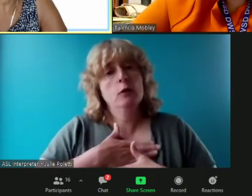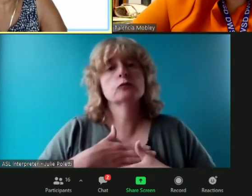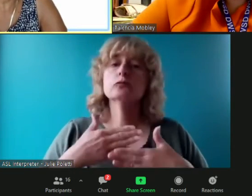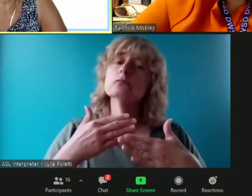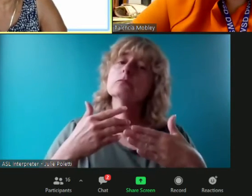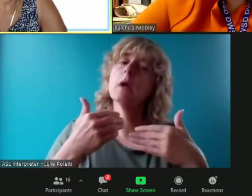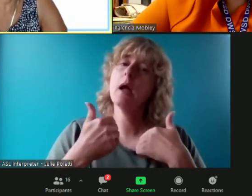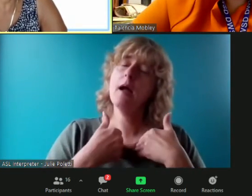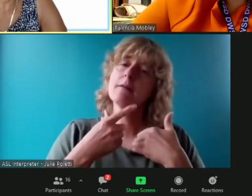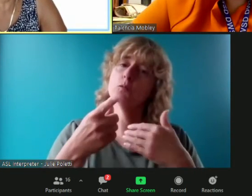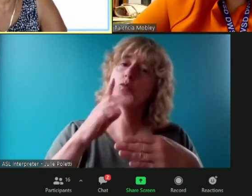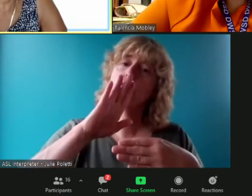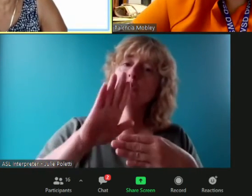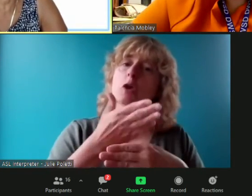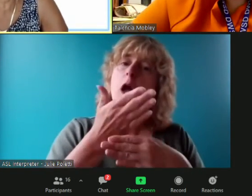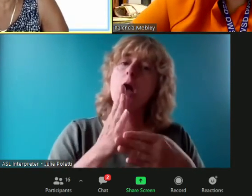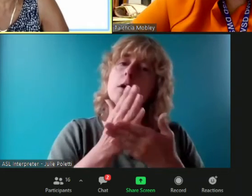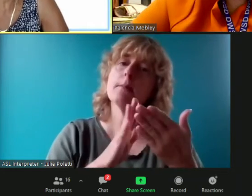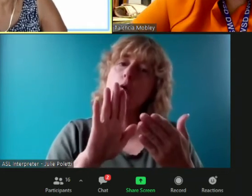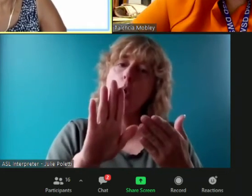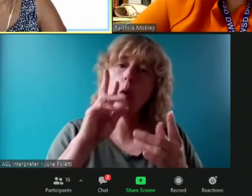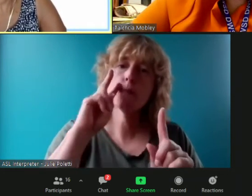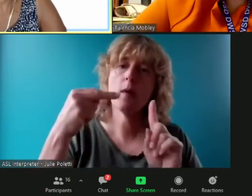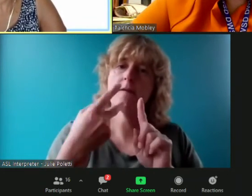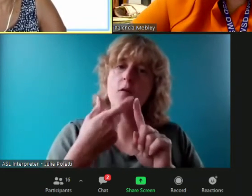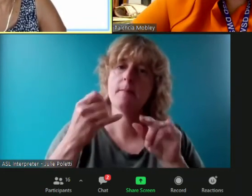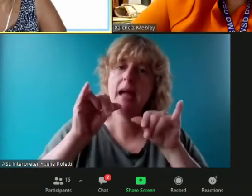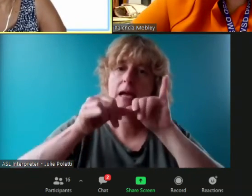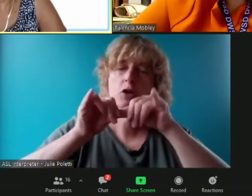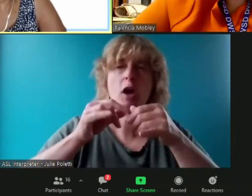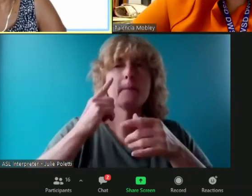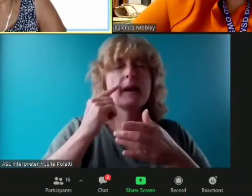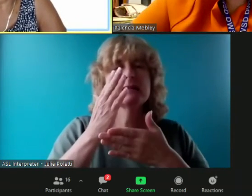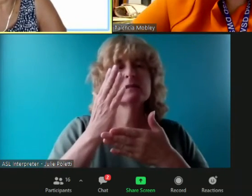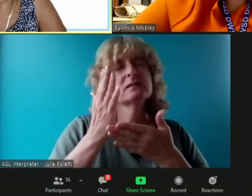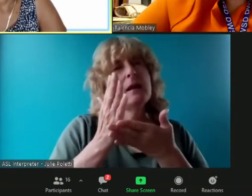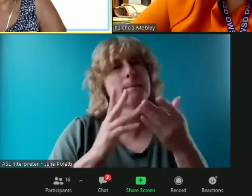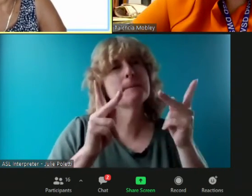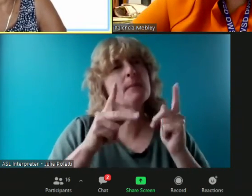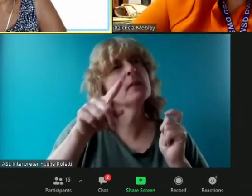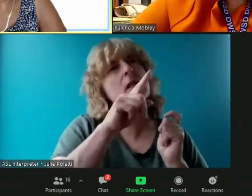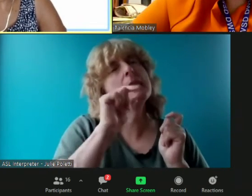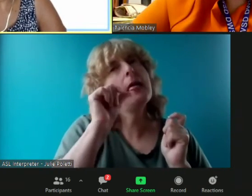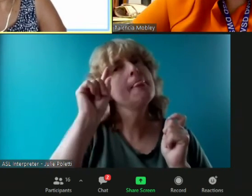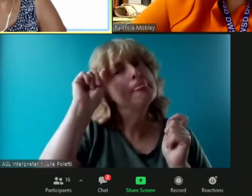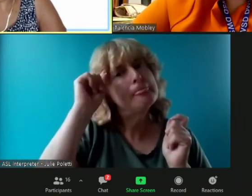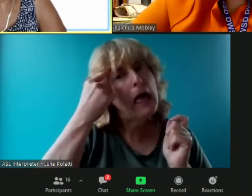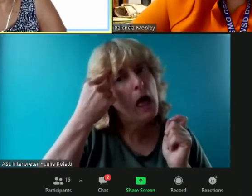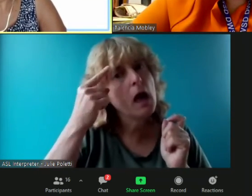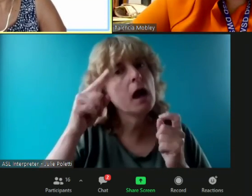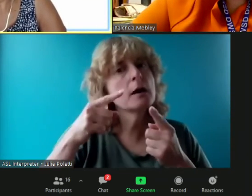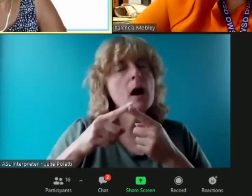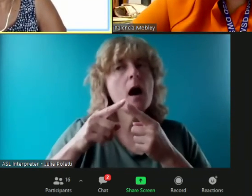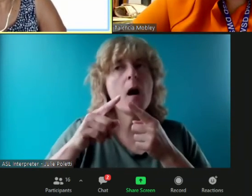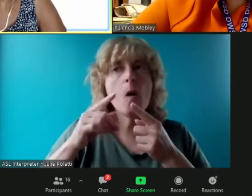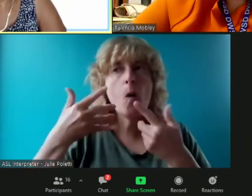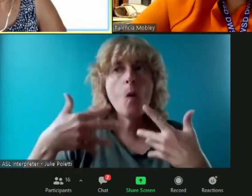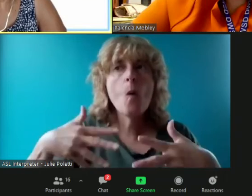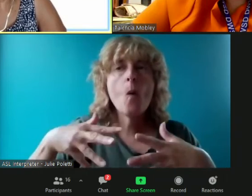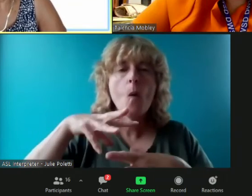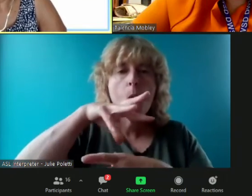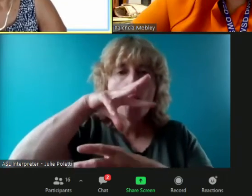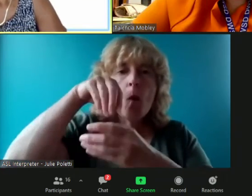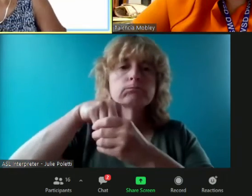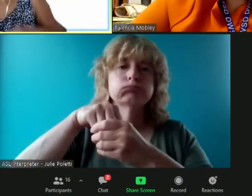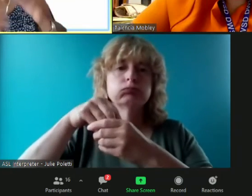you share some perspectives from engineering because sometimes people don't don't think of that but uh we let the community know that there are resources the city is